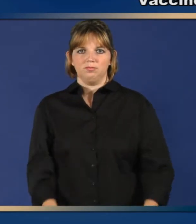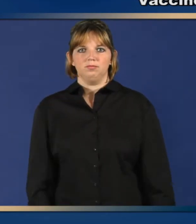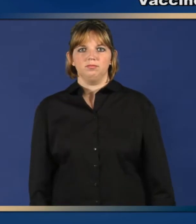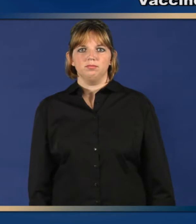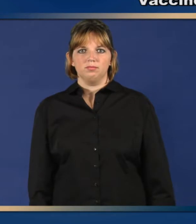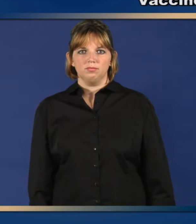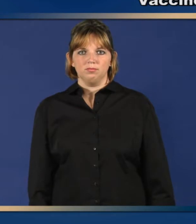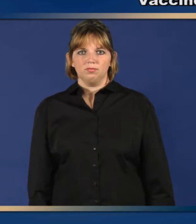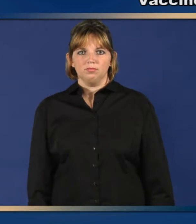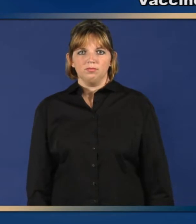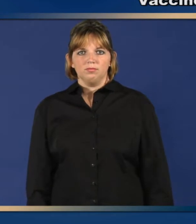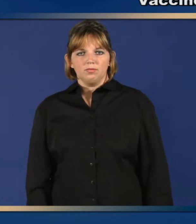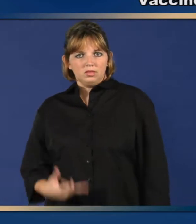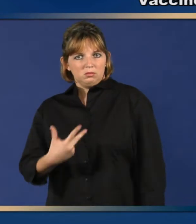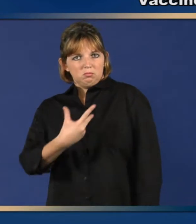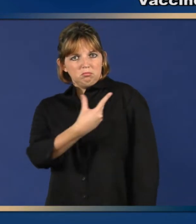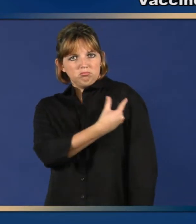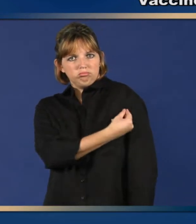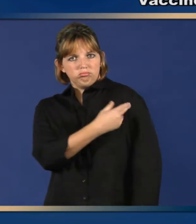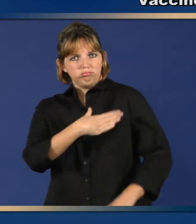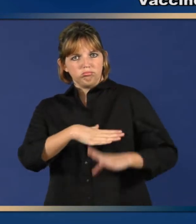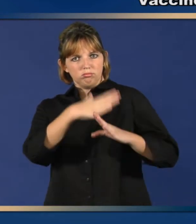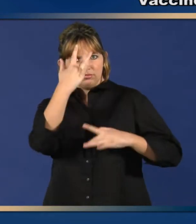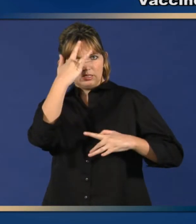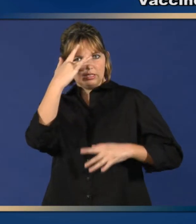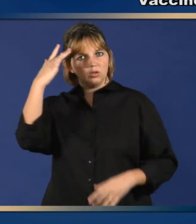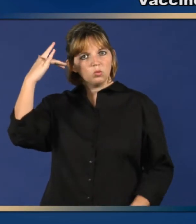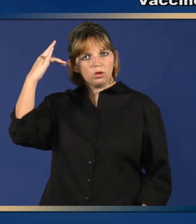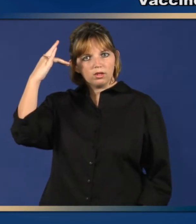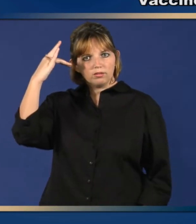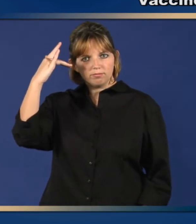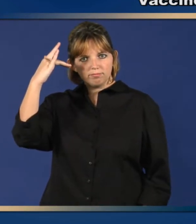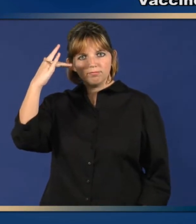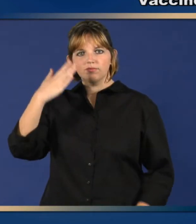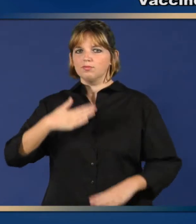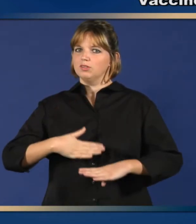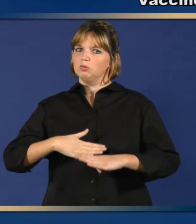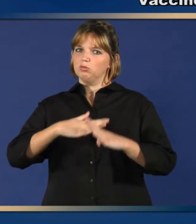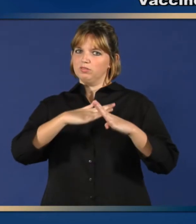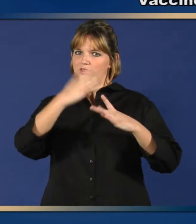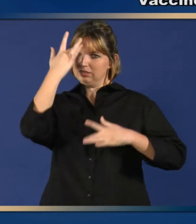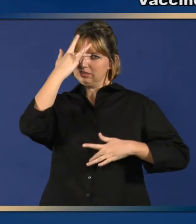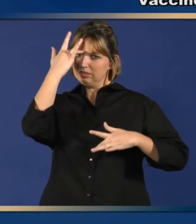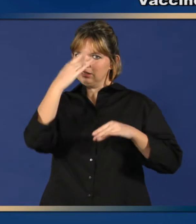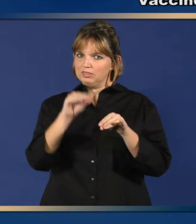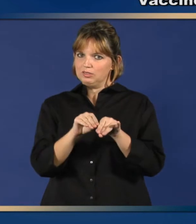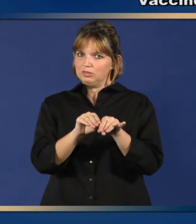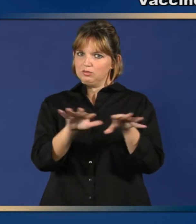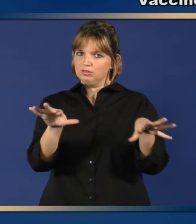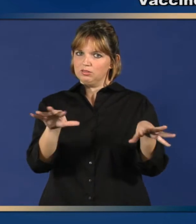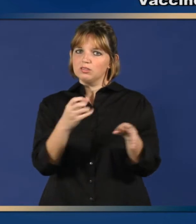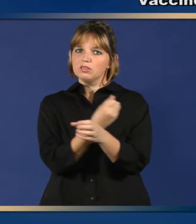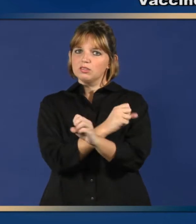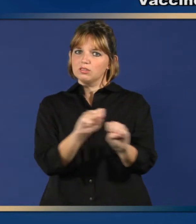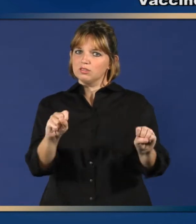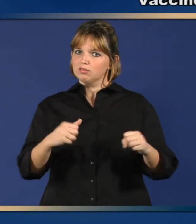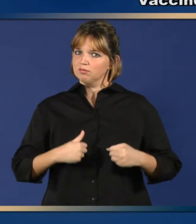Why Vaccinate? Vaccines save lives and protect against the spread of disease.